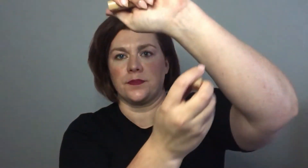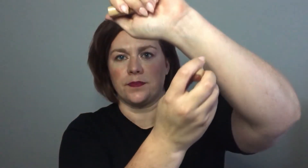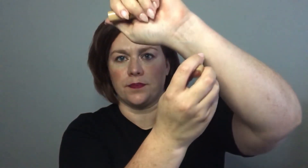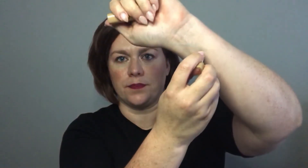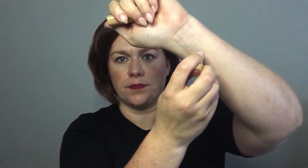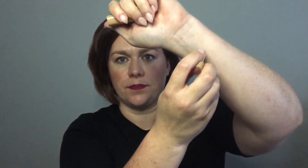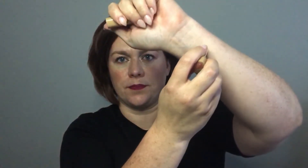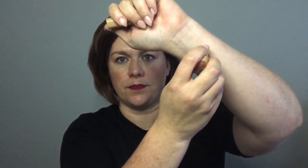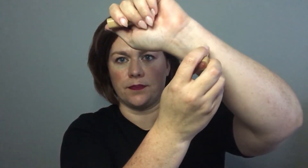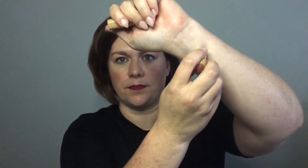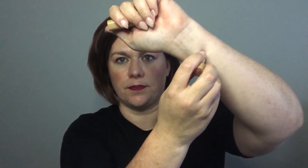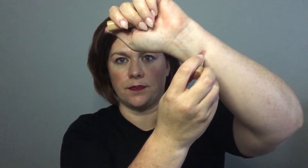it's